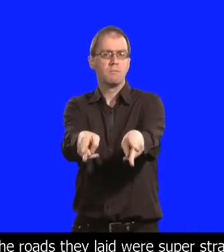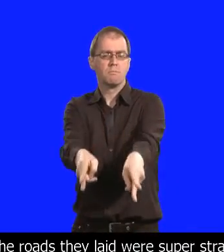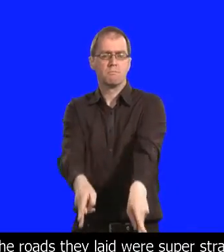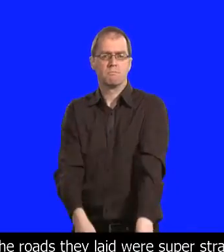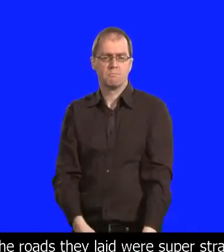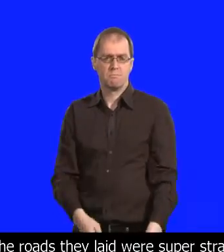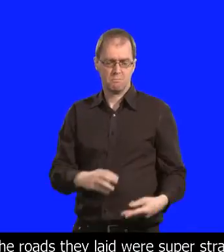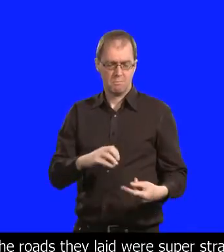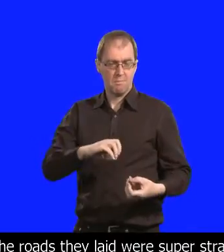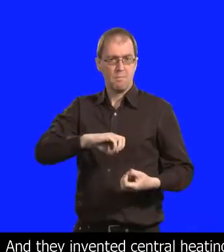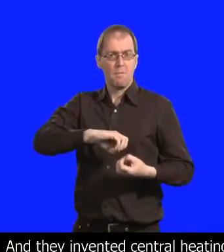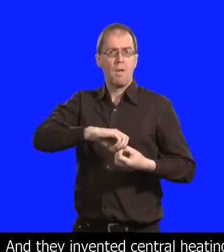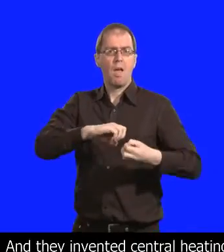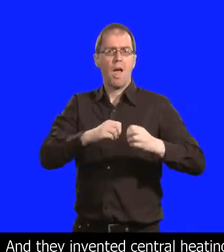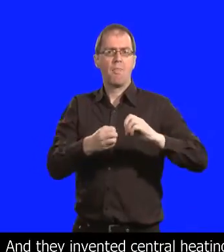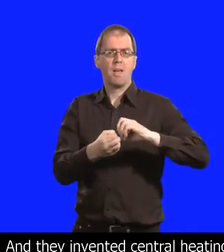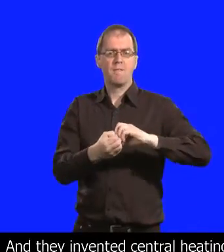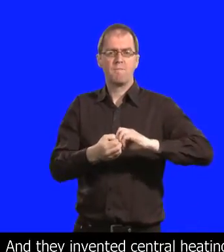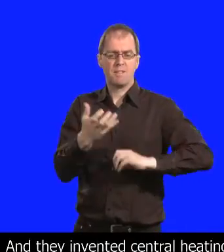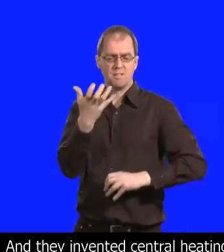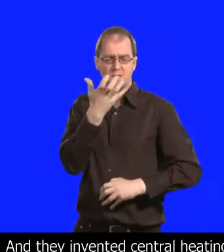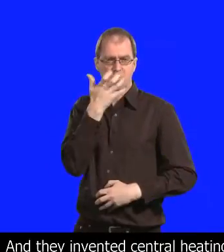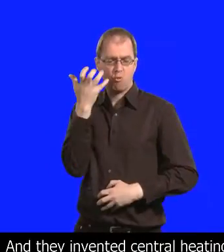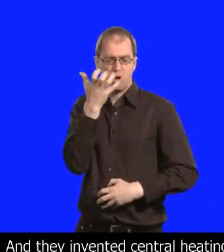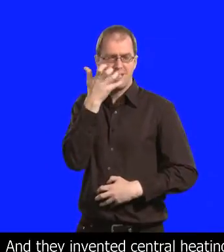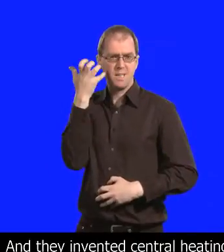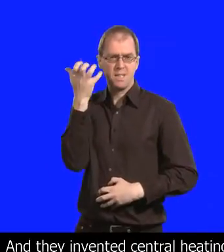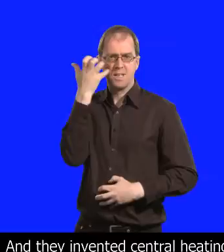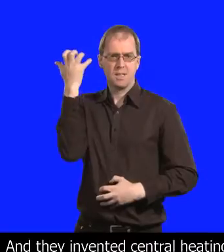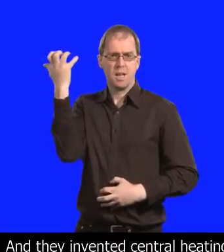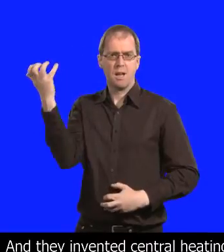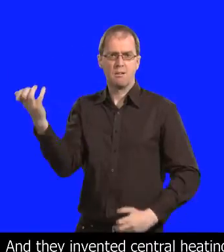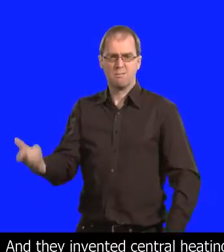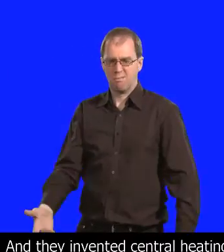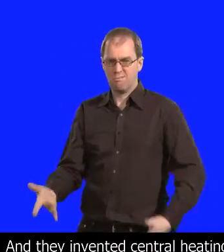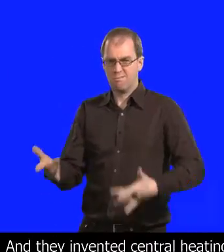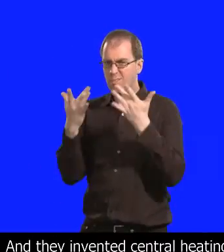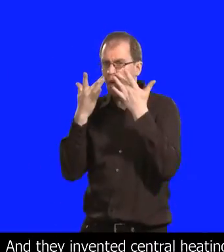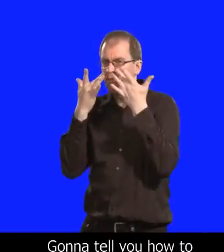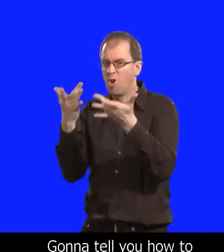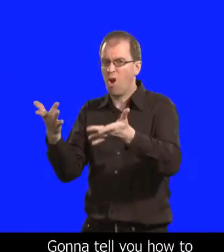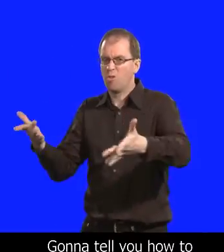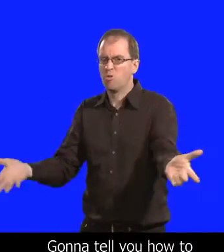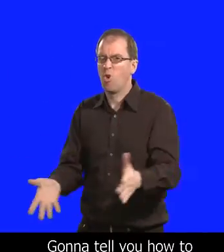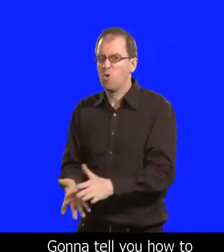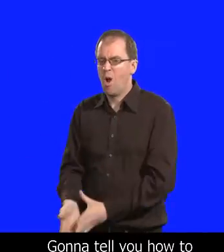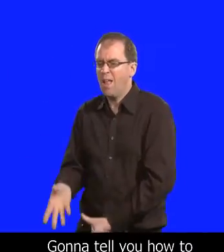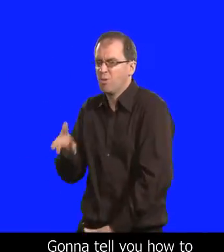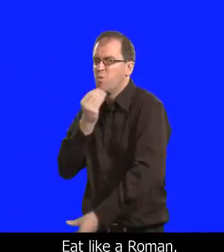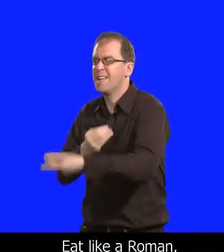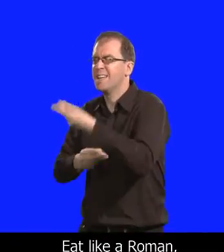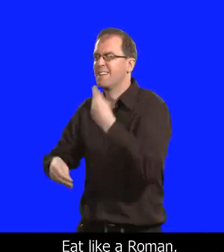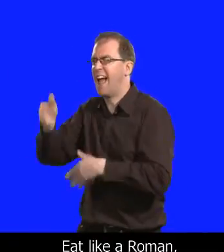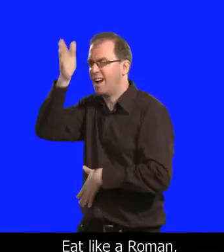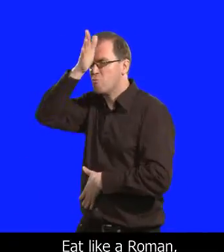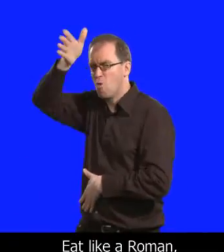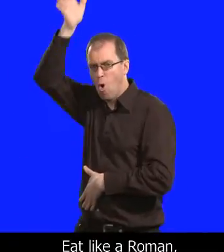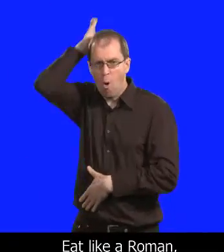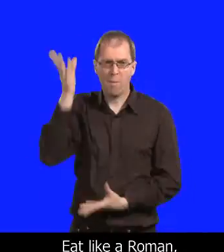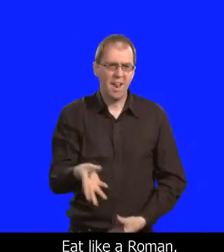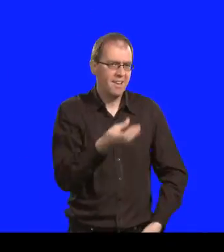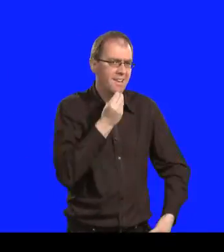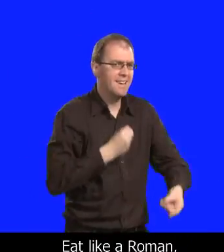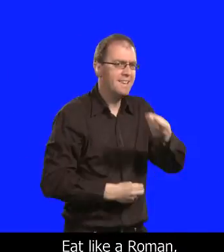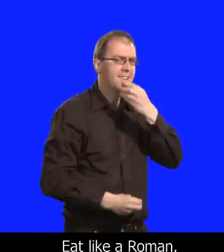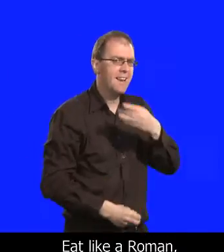straight, and they invented central heating. Gonna tell you how to eat like